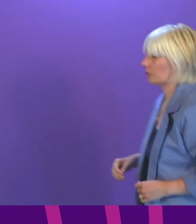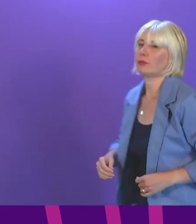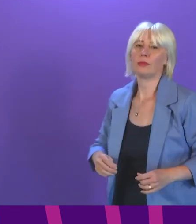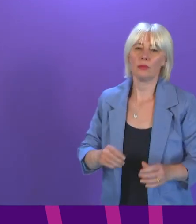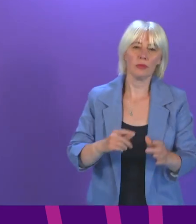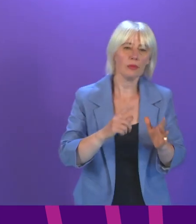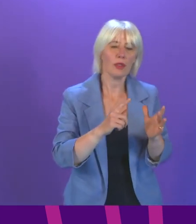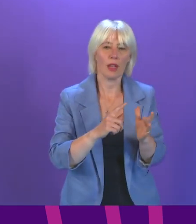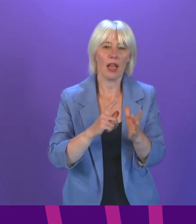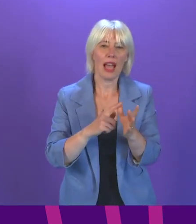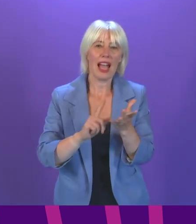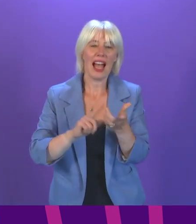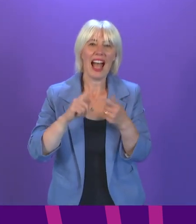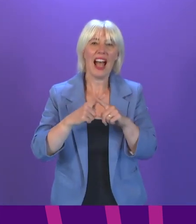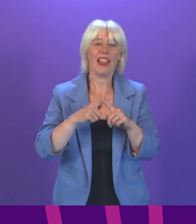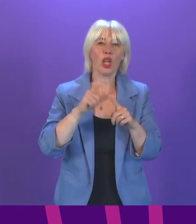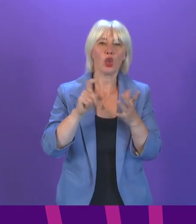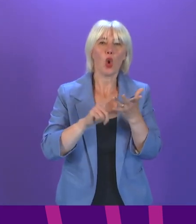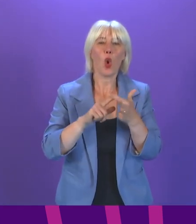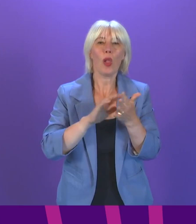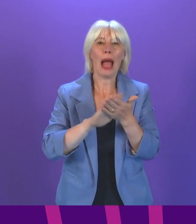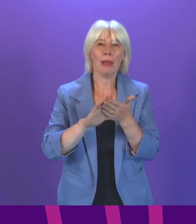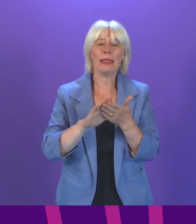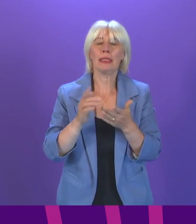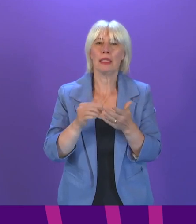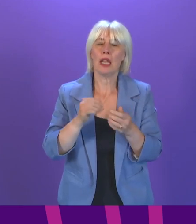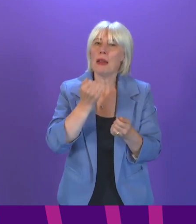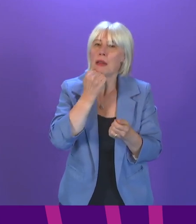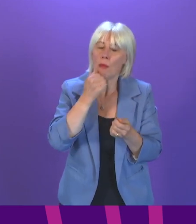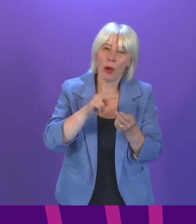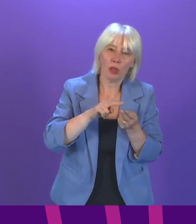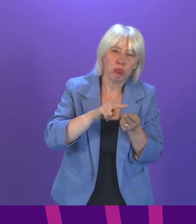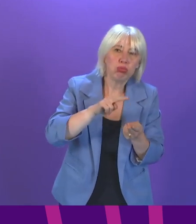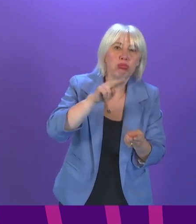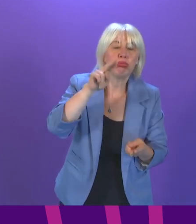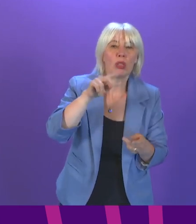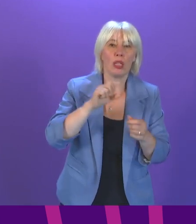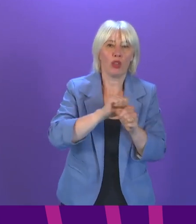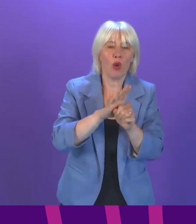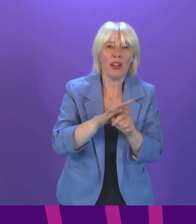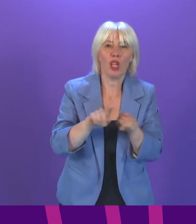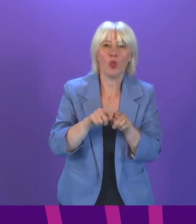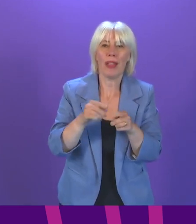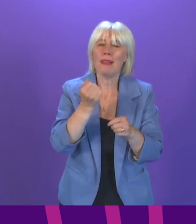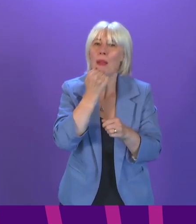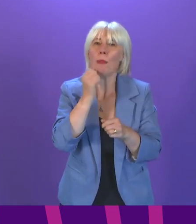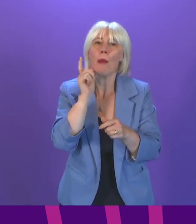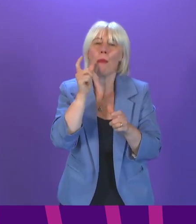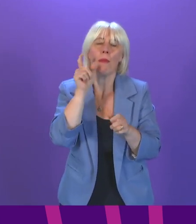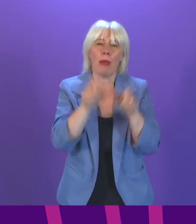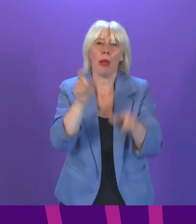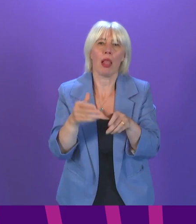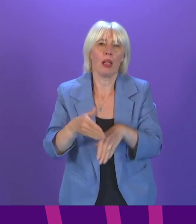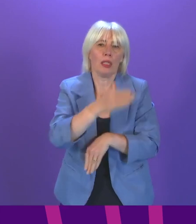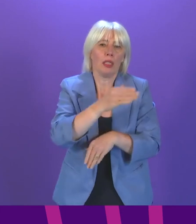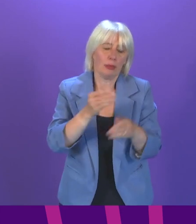Thank you very much, presiding officer. Rising case numbers and the uptick in admissions to ICU are both extremely worrying. Presiding officer, the